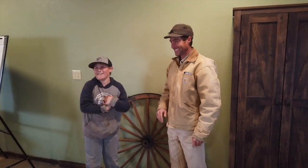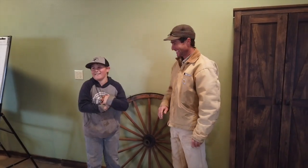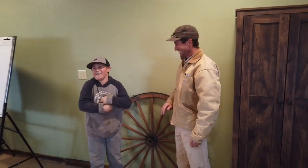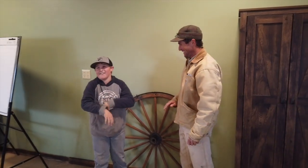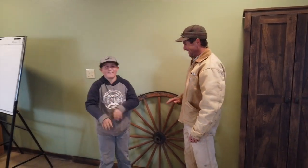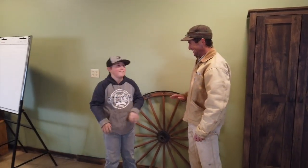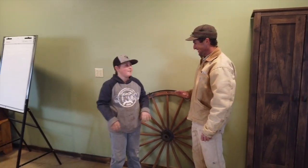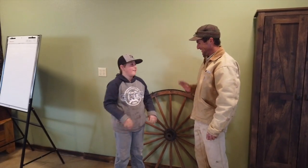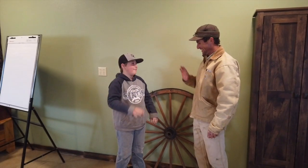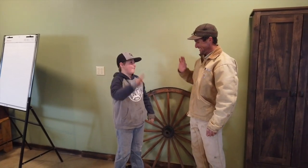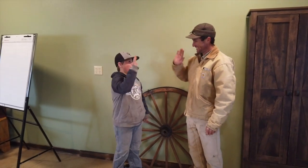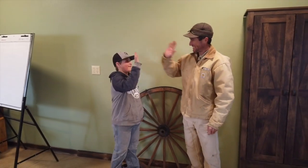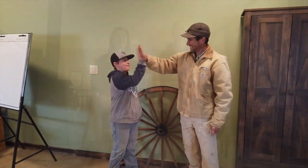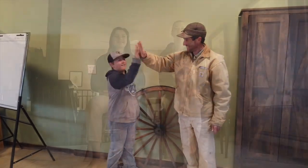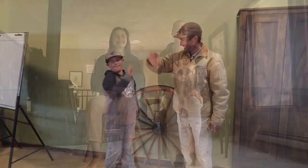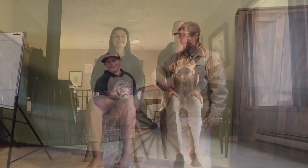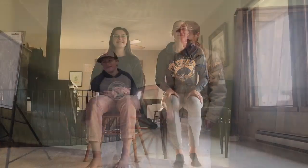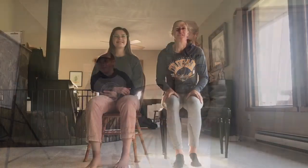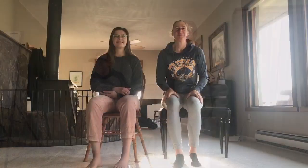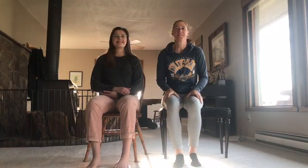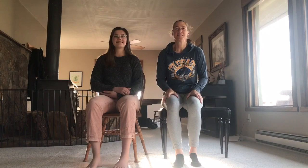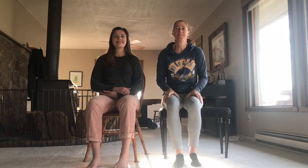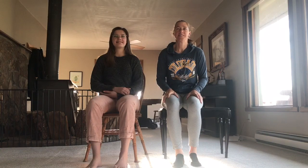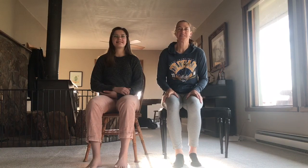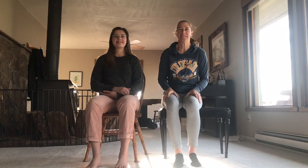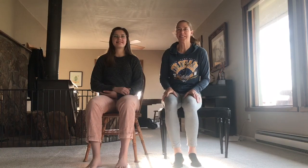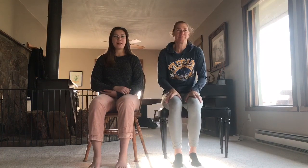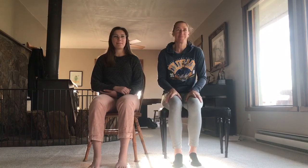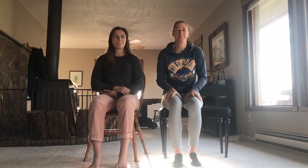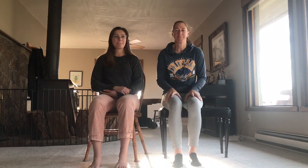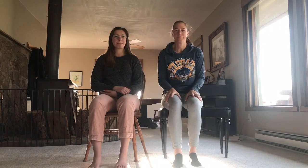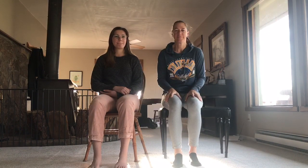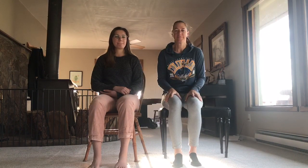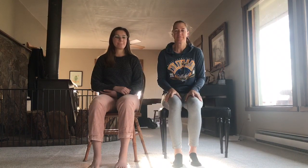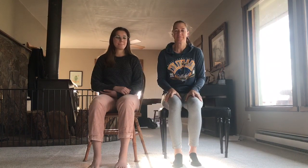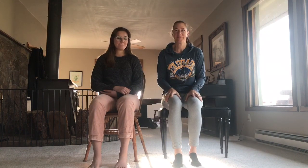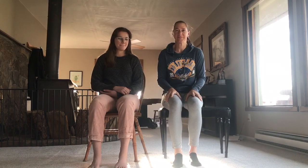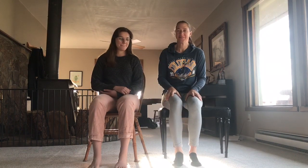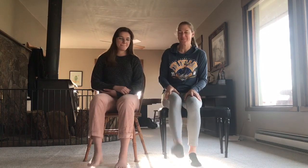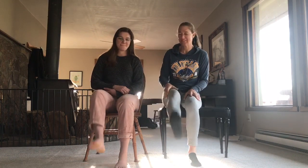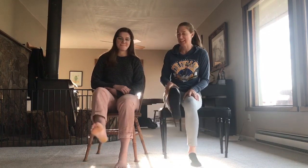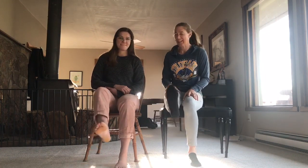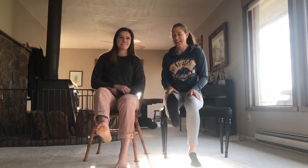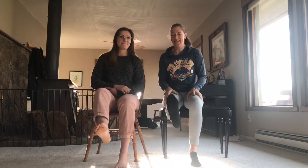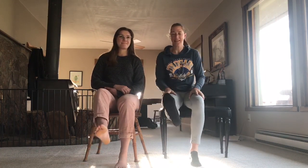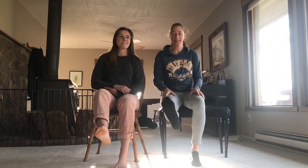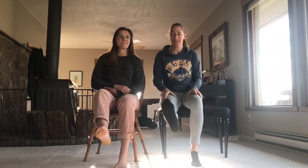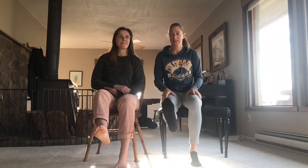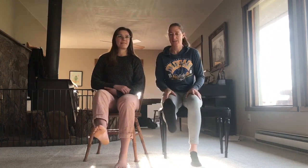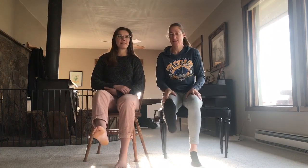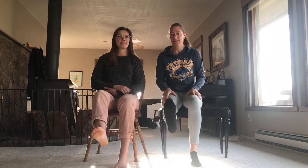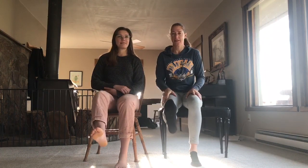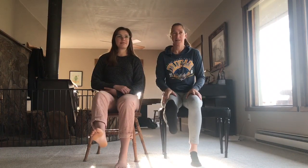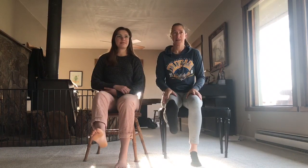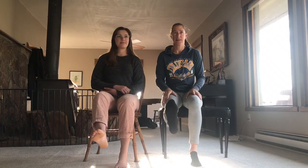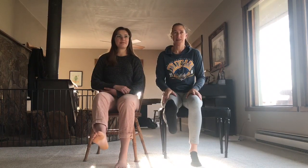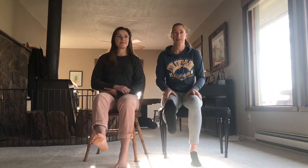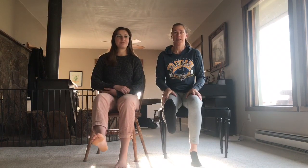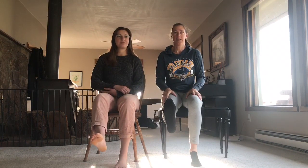the circle six pick up your right foot and move it in the direction a clock would move